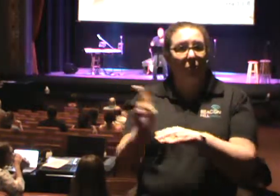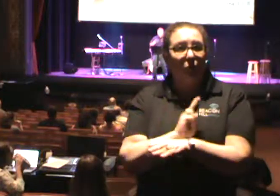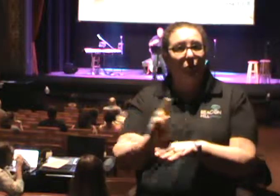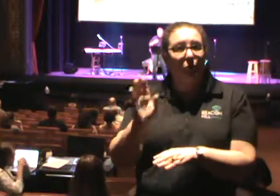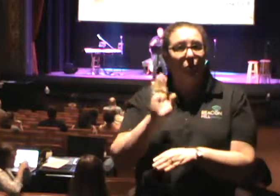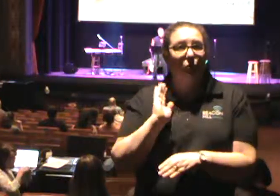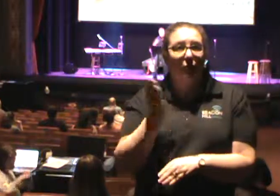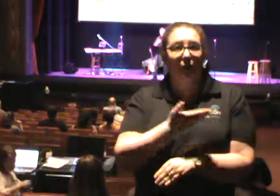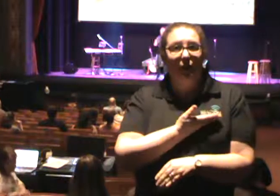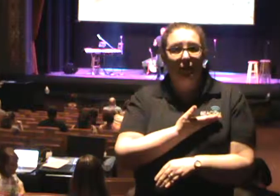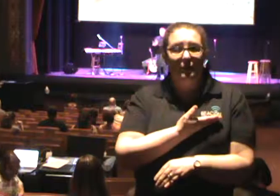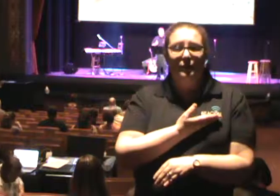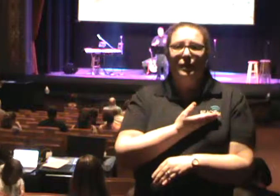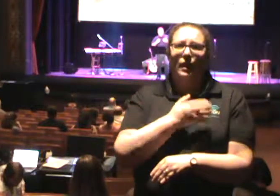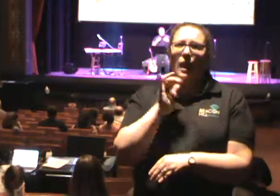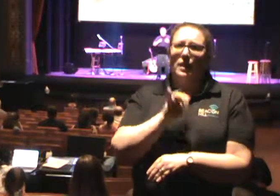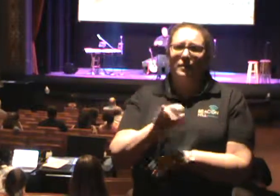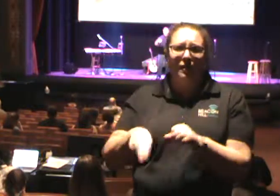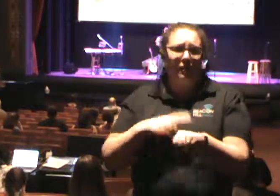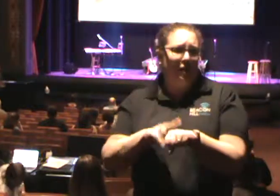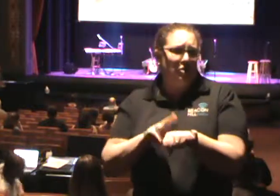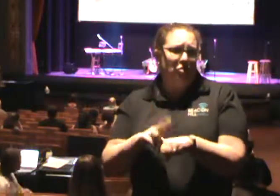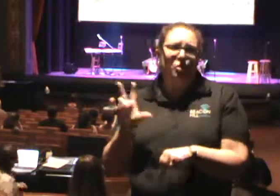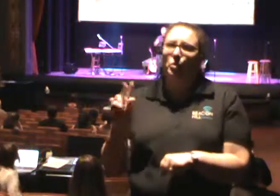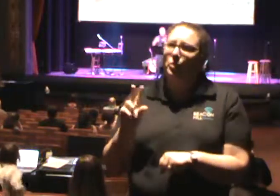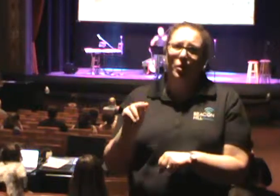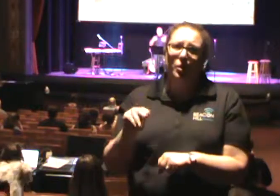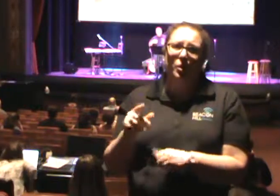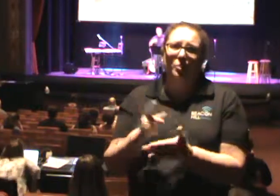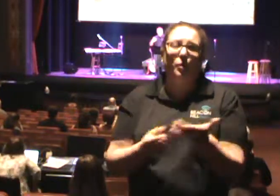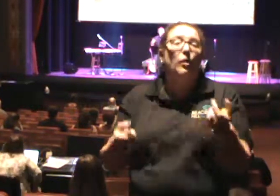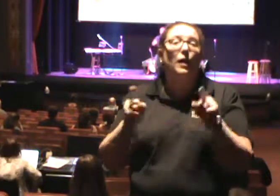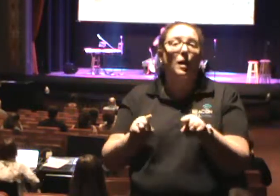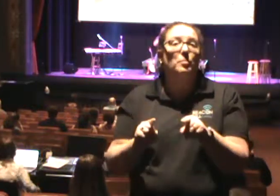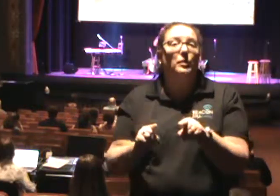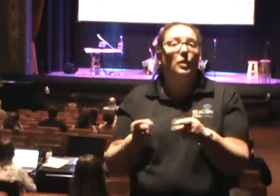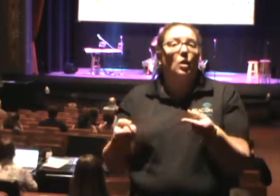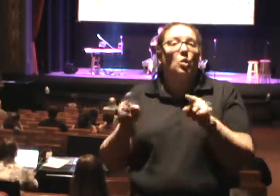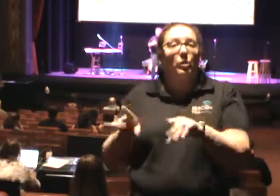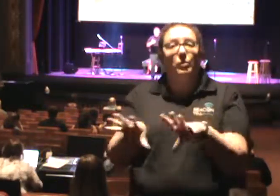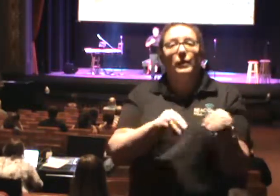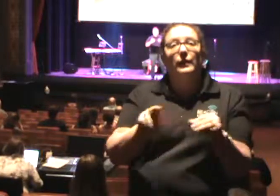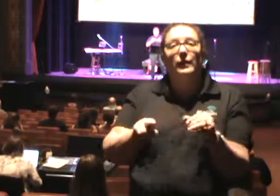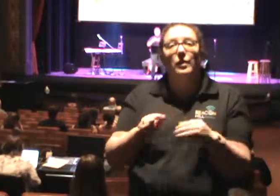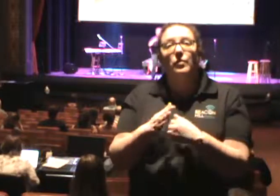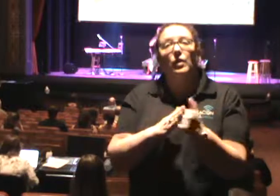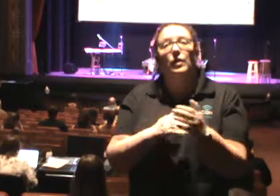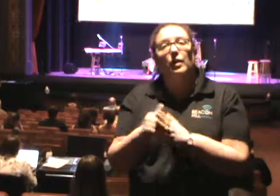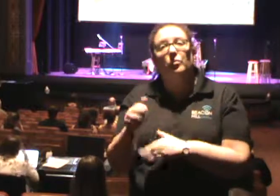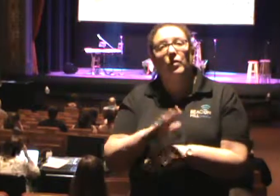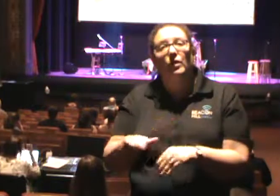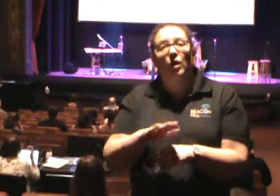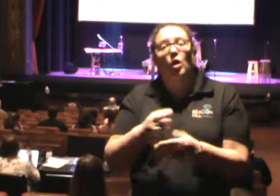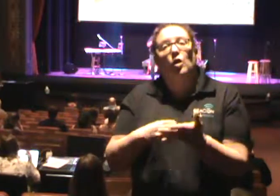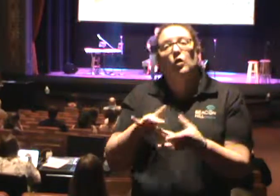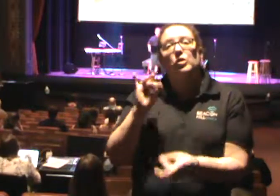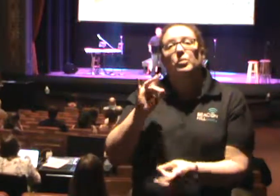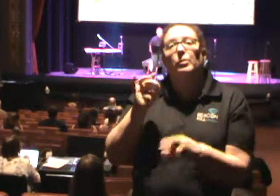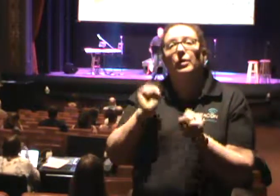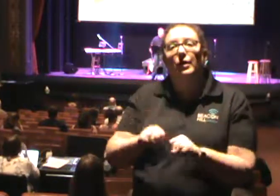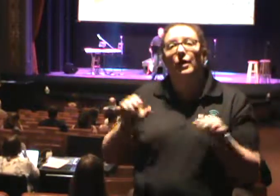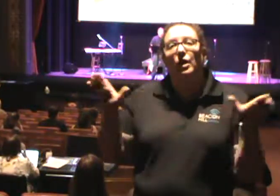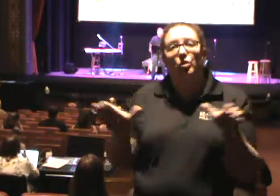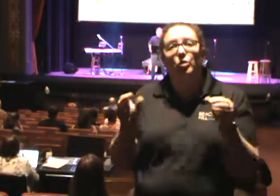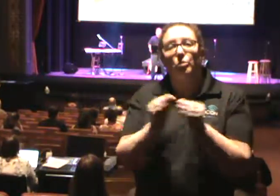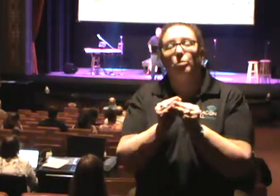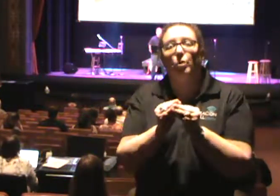into the place that we're comfortable. But what happens is when we get out of our comfort zone, we don't realize that the Holy Spirit can do abovely more than we can ever do on